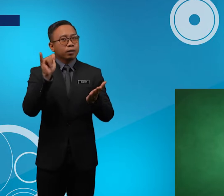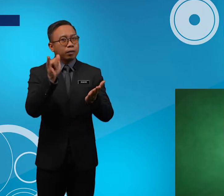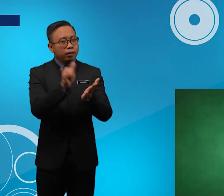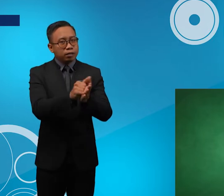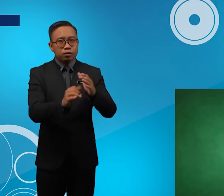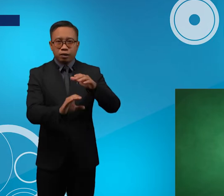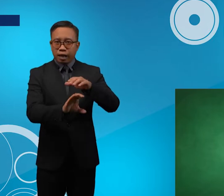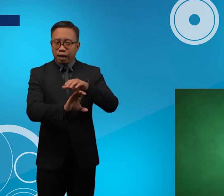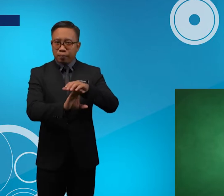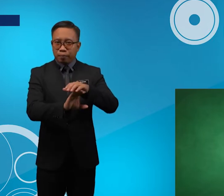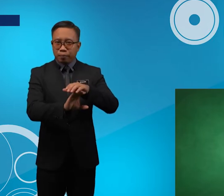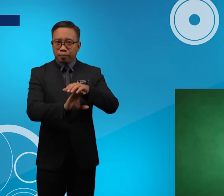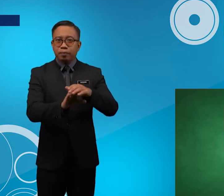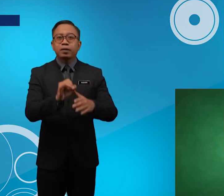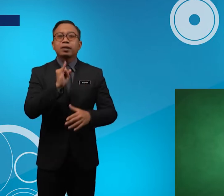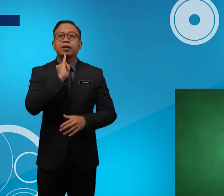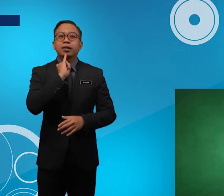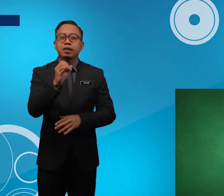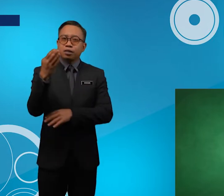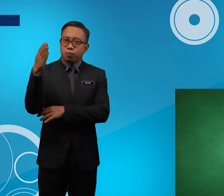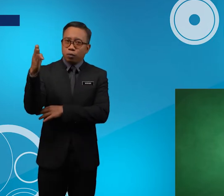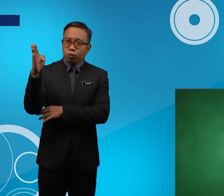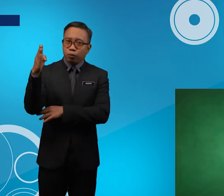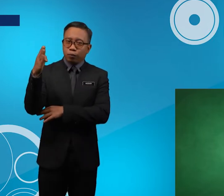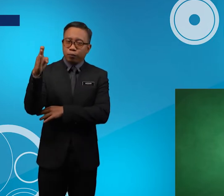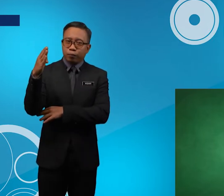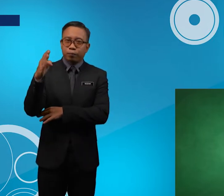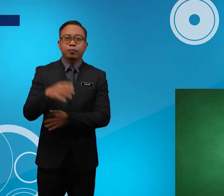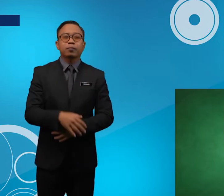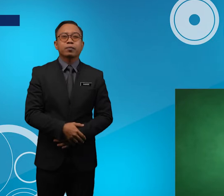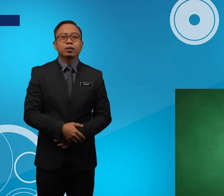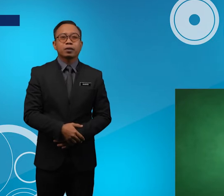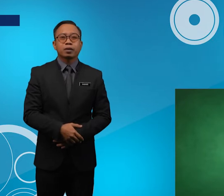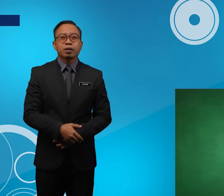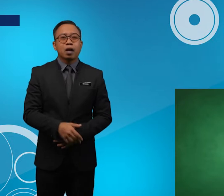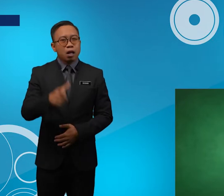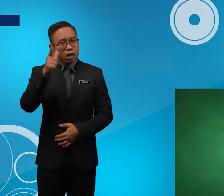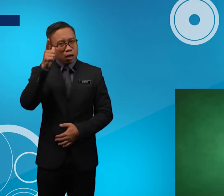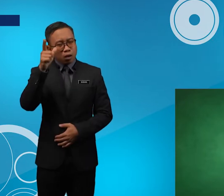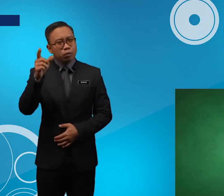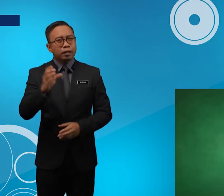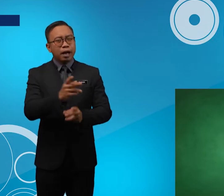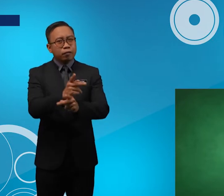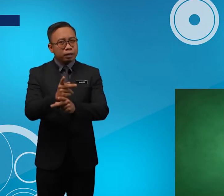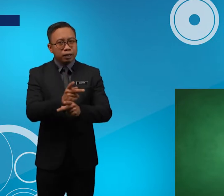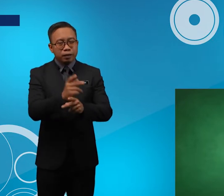This Cap Is Blue Look Carefully